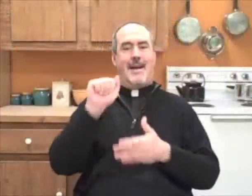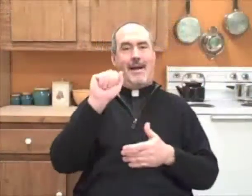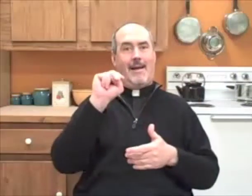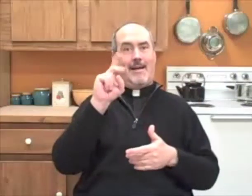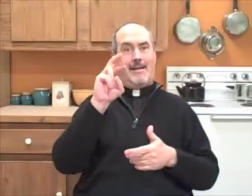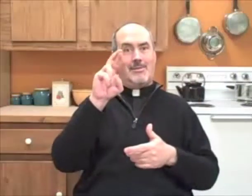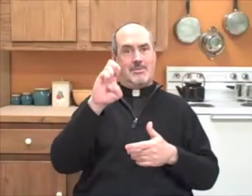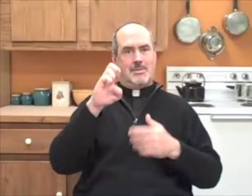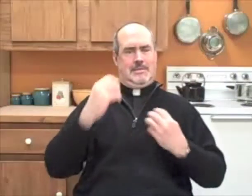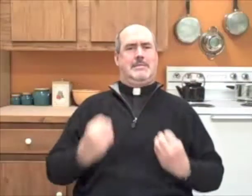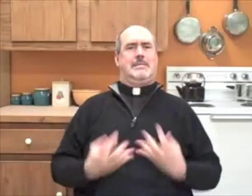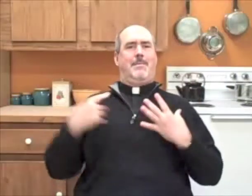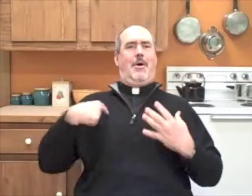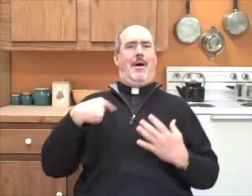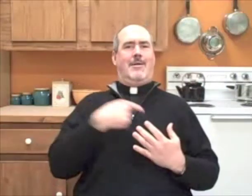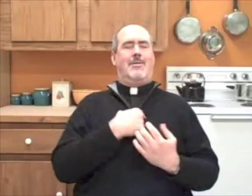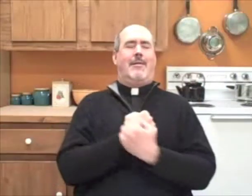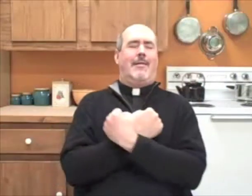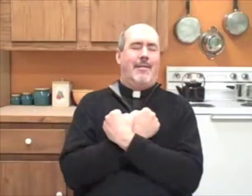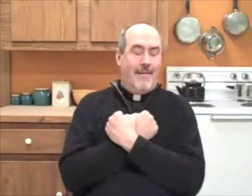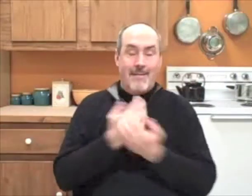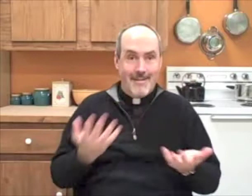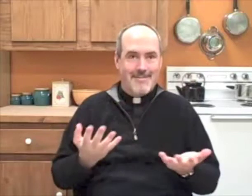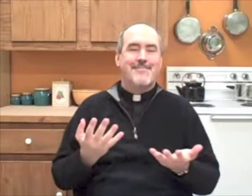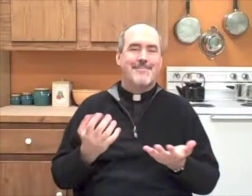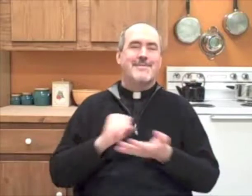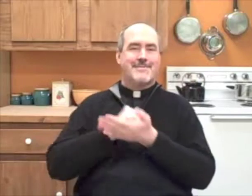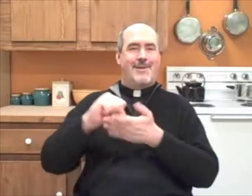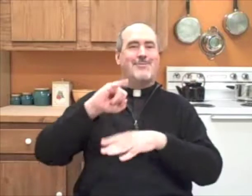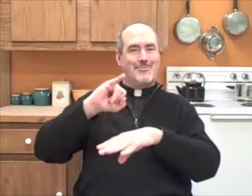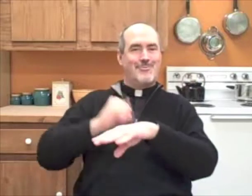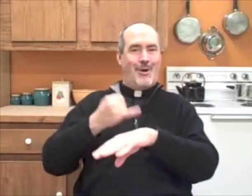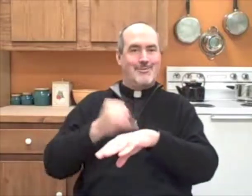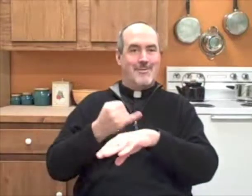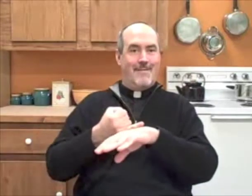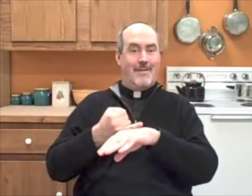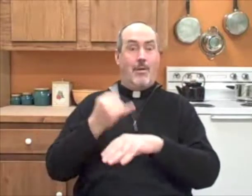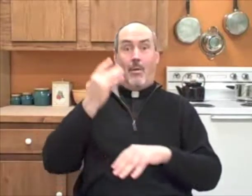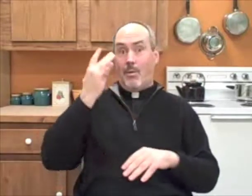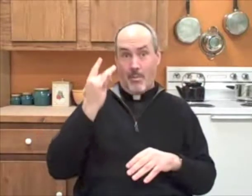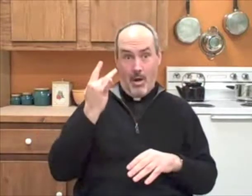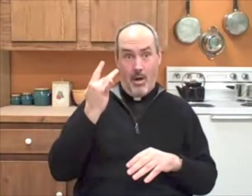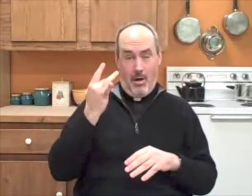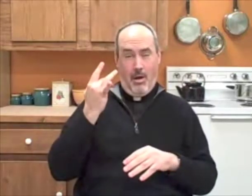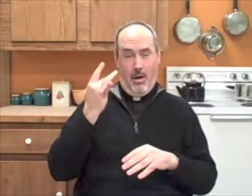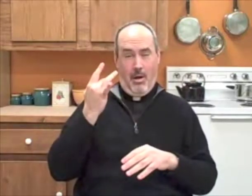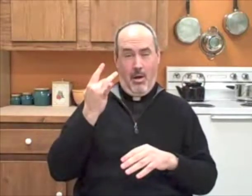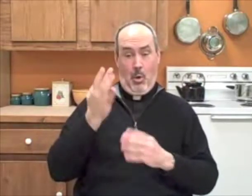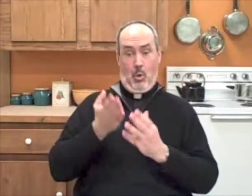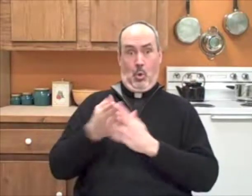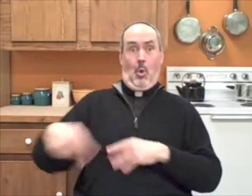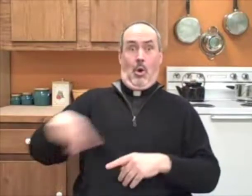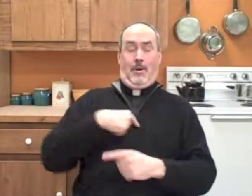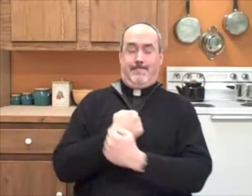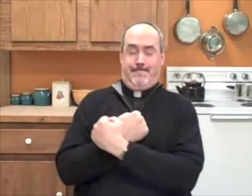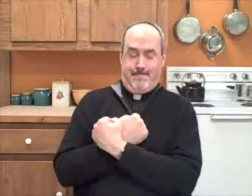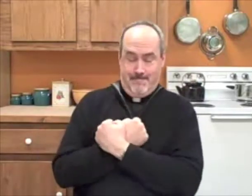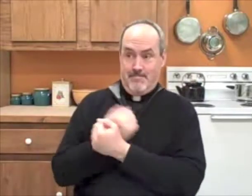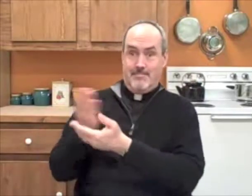It's possible that Saint André inspires us to love Saint Joseph because through our love